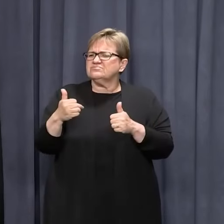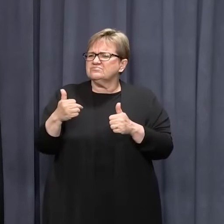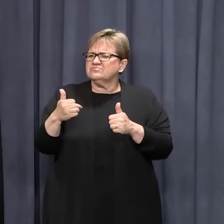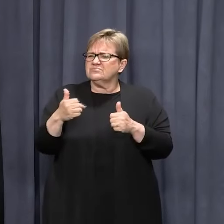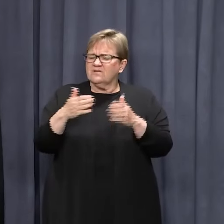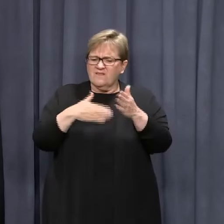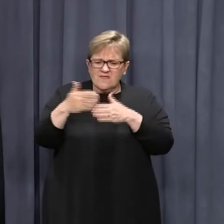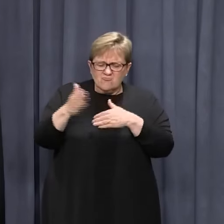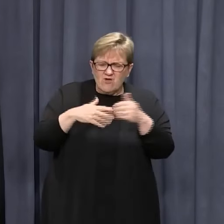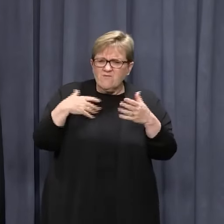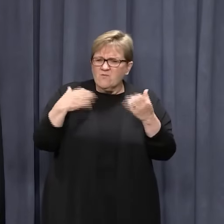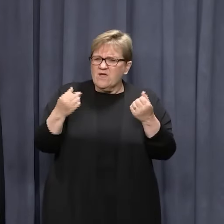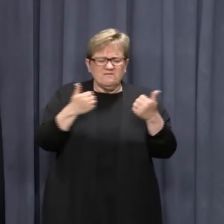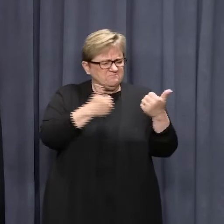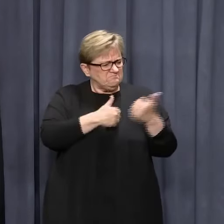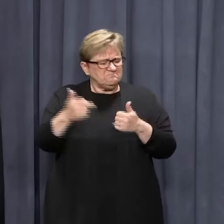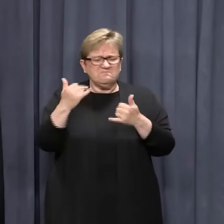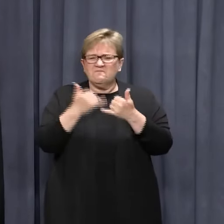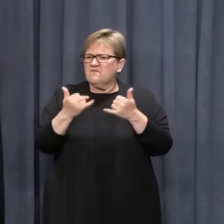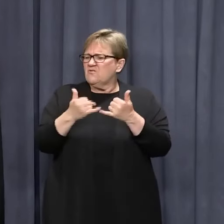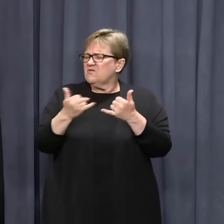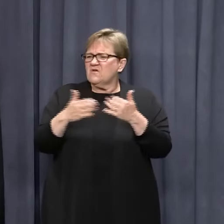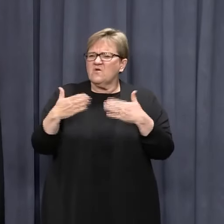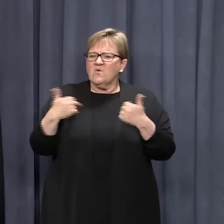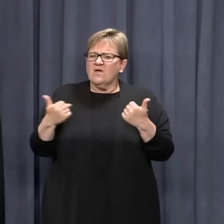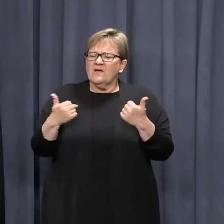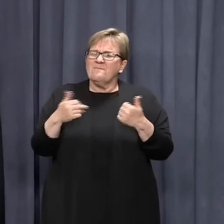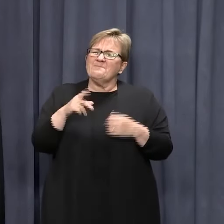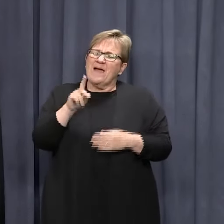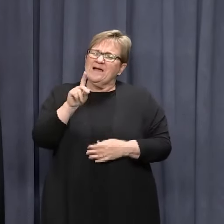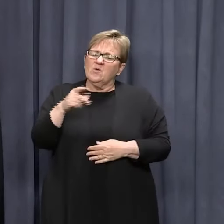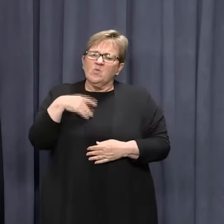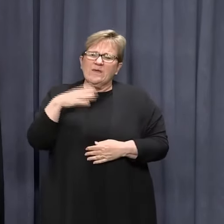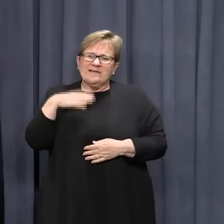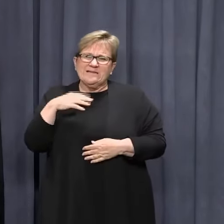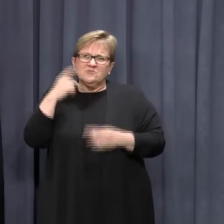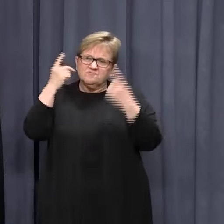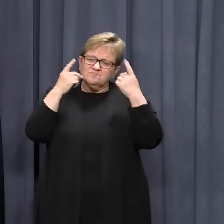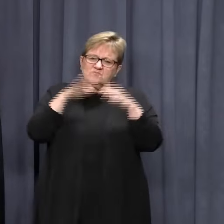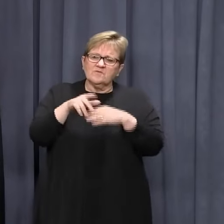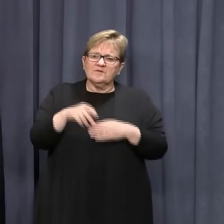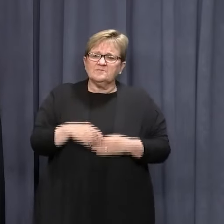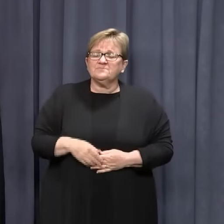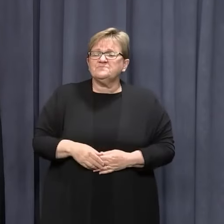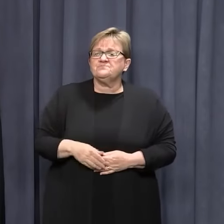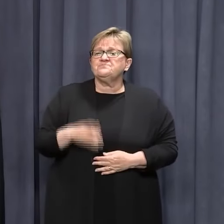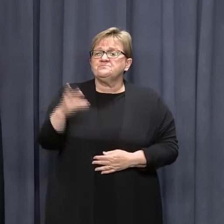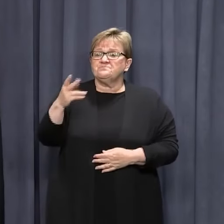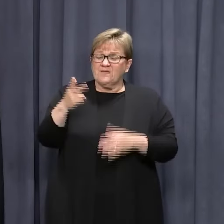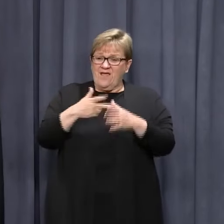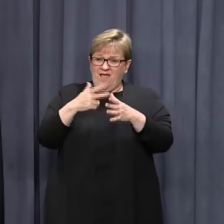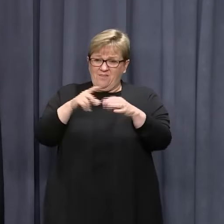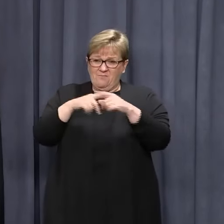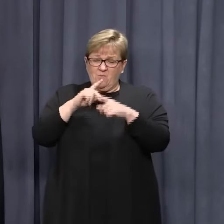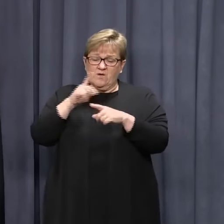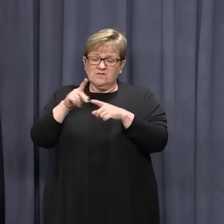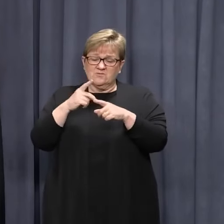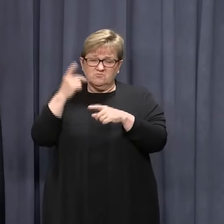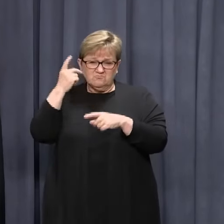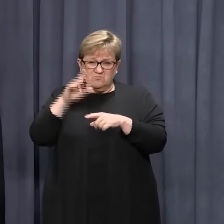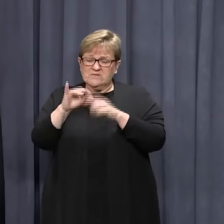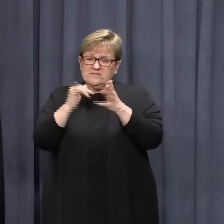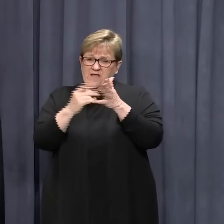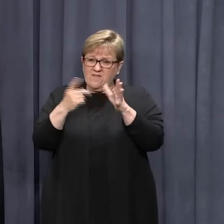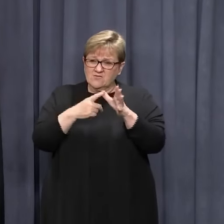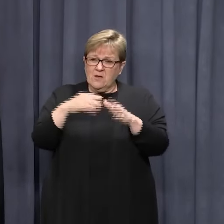And the arrangement we've had in place has worked extremely well. But they're the sorts of things we're currently considering. What else are you considering? We're seeing South Australia